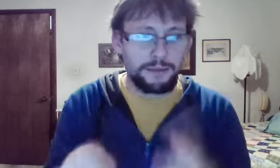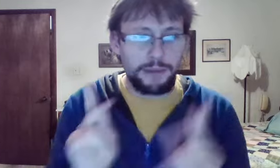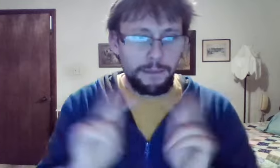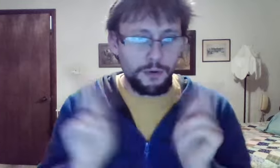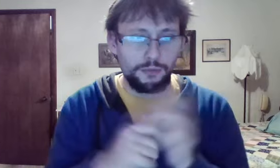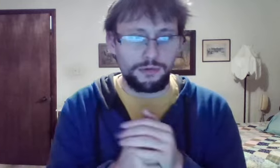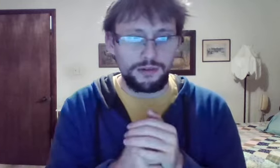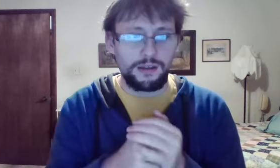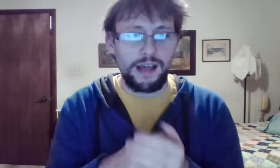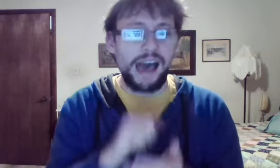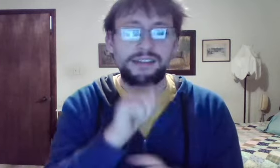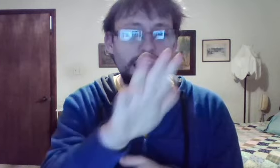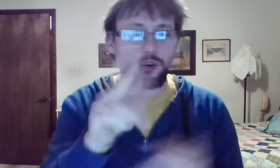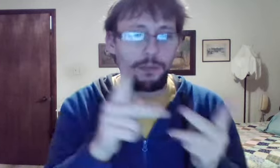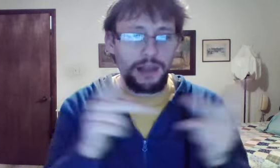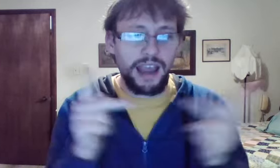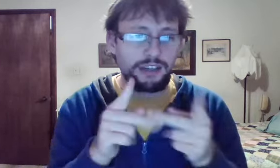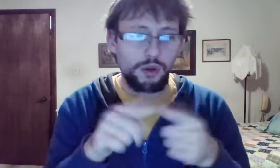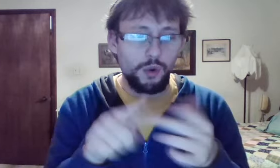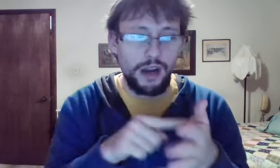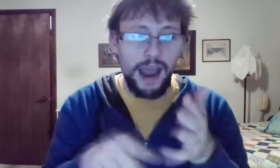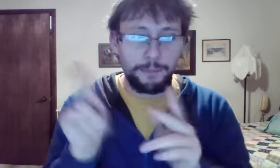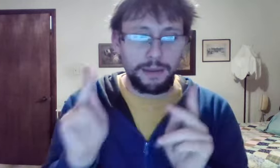people. That's not to play to quick eye people.